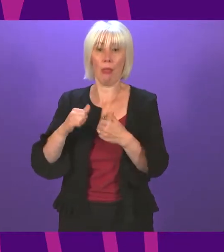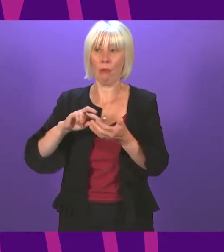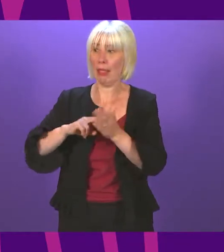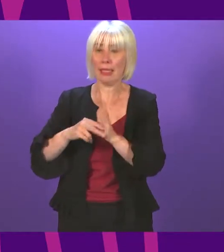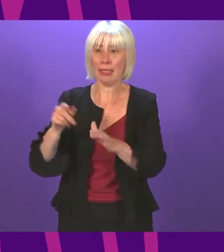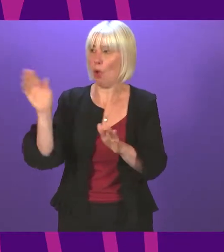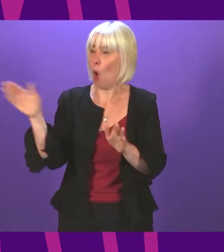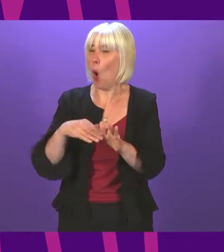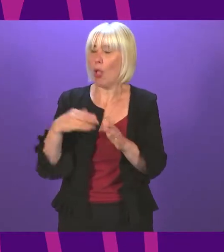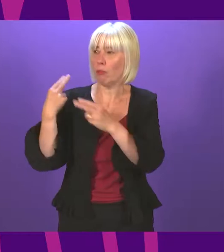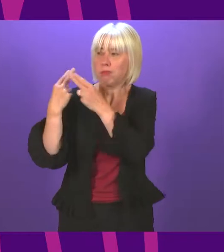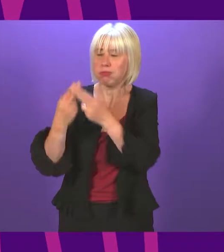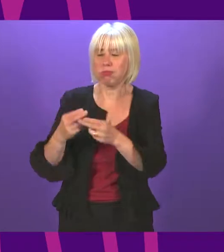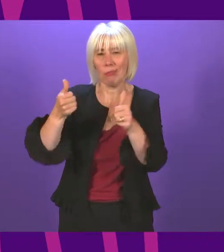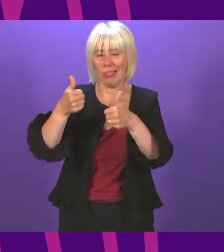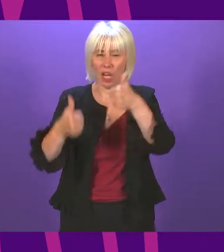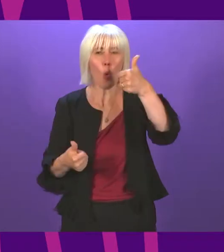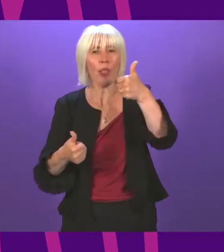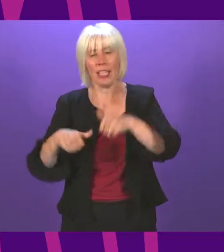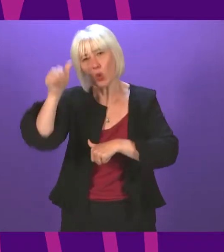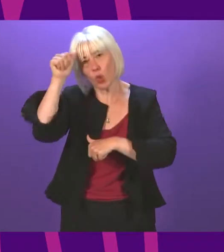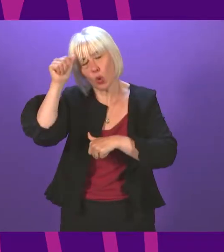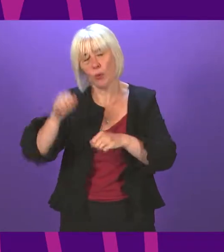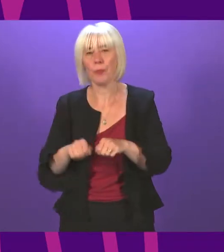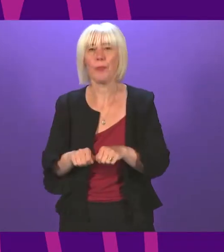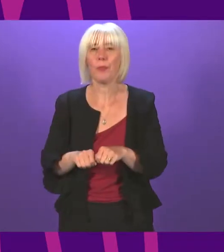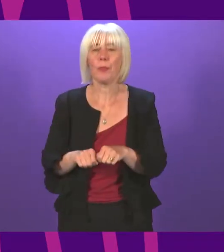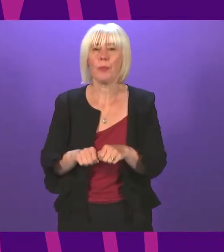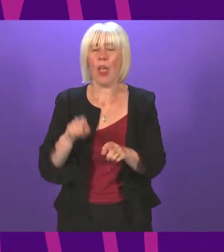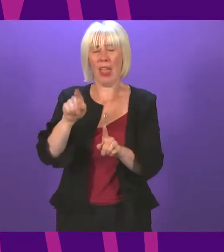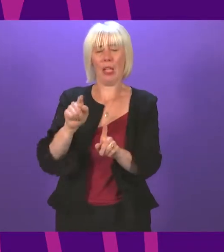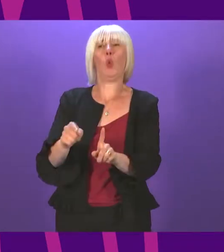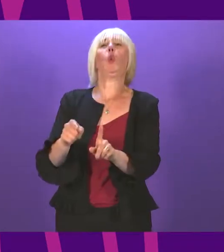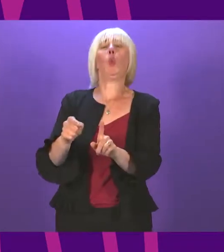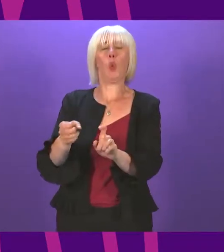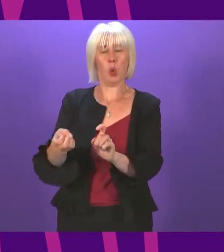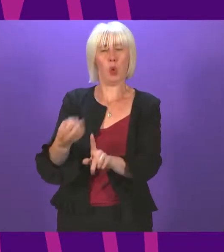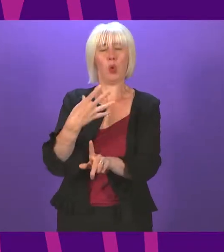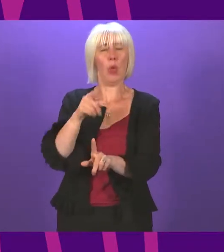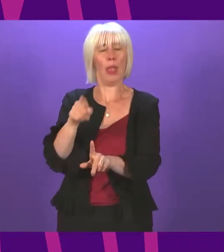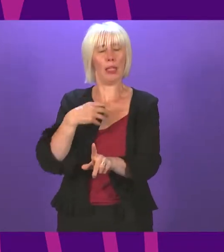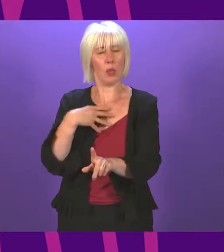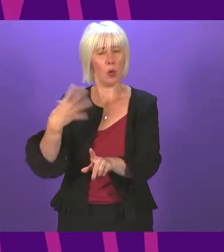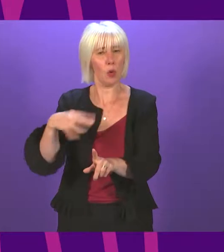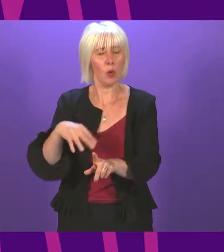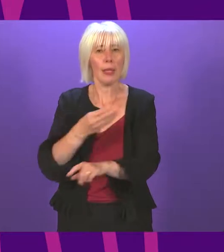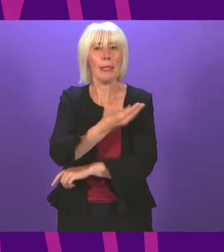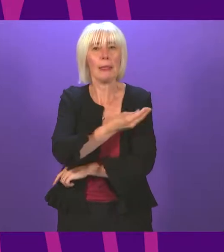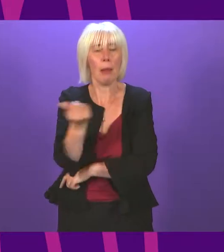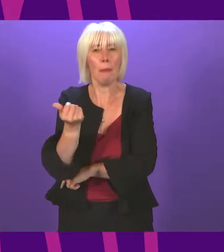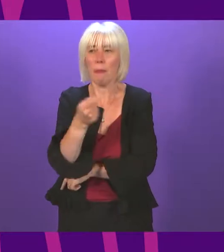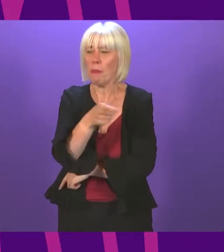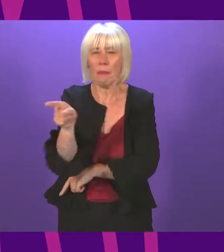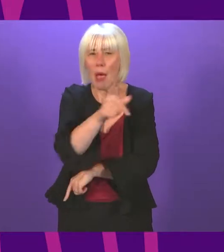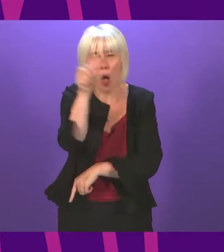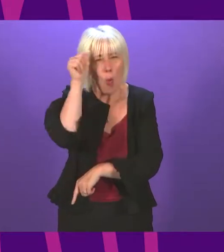that we all know about. Perhaps, Presiding Officer, this announcement stood out for me more than ever this year because, as some members may be